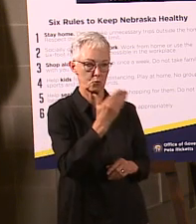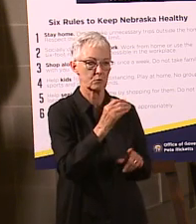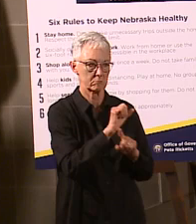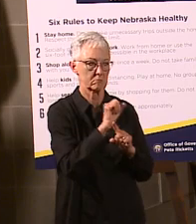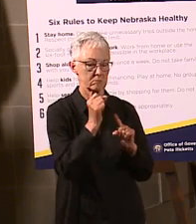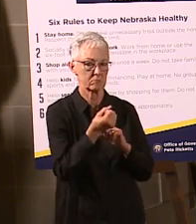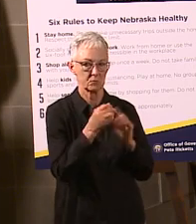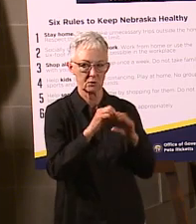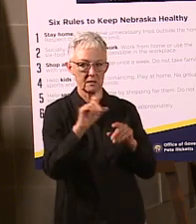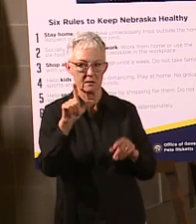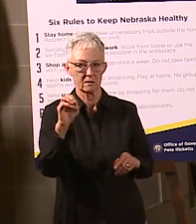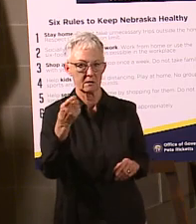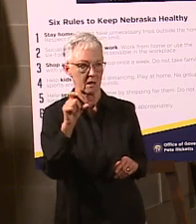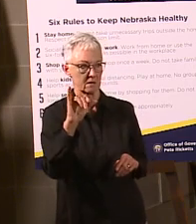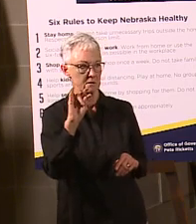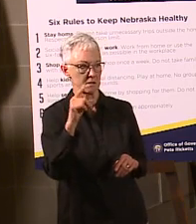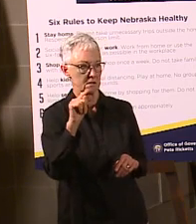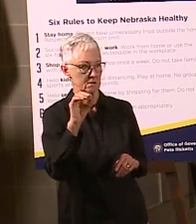area.